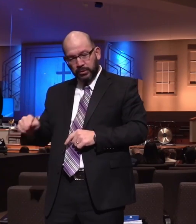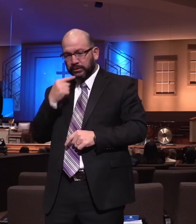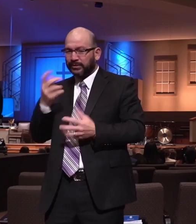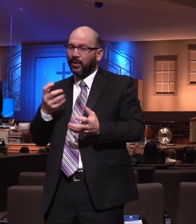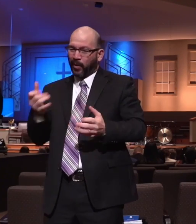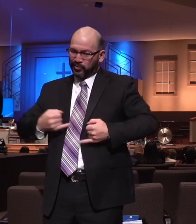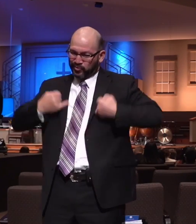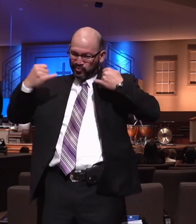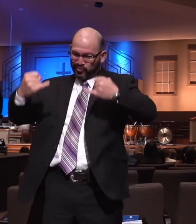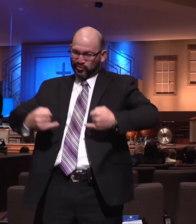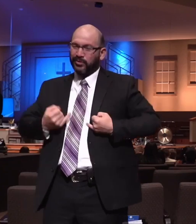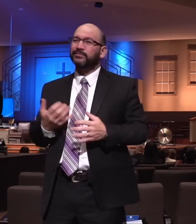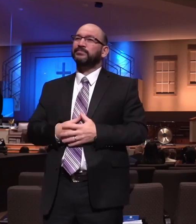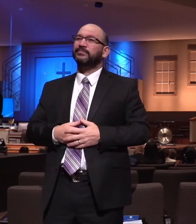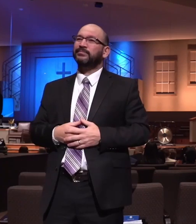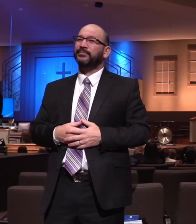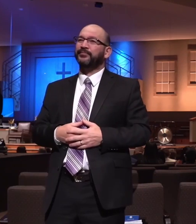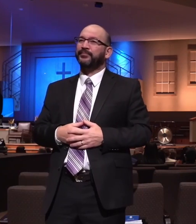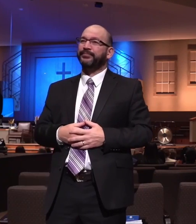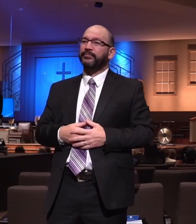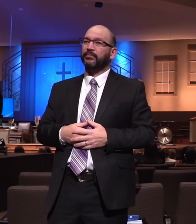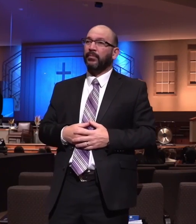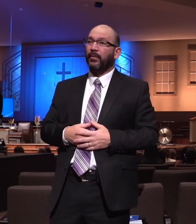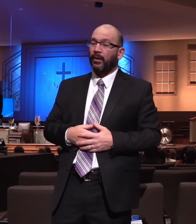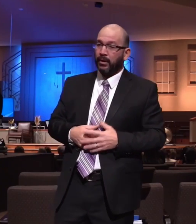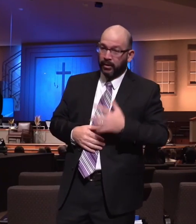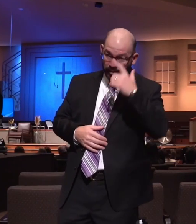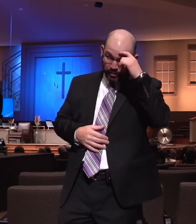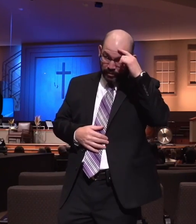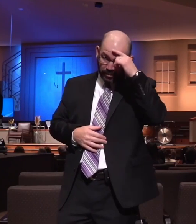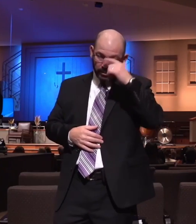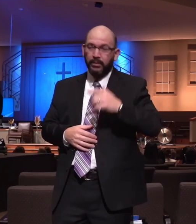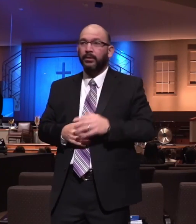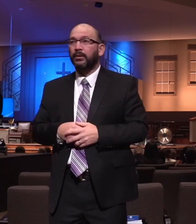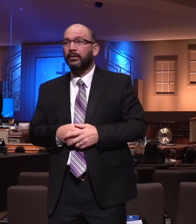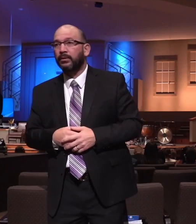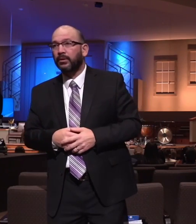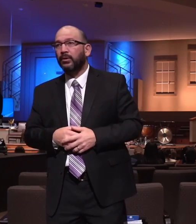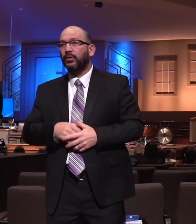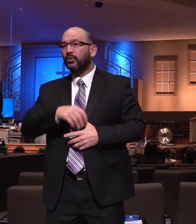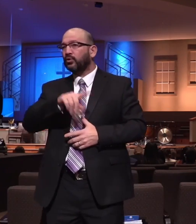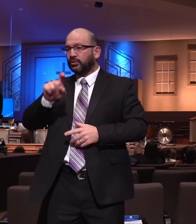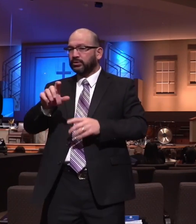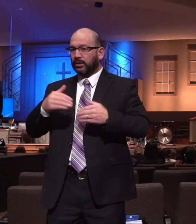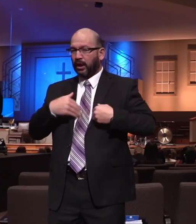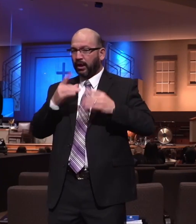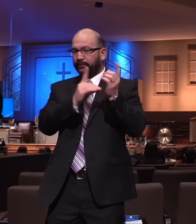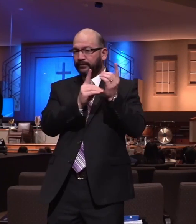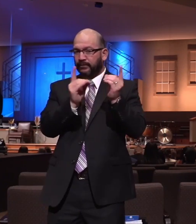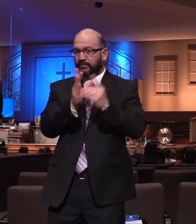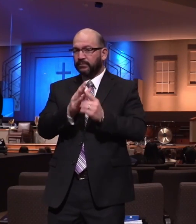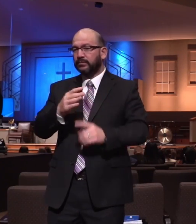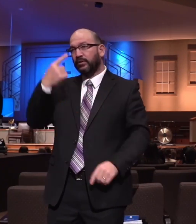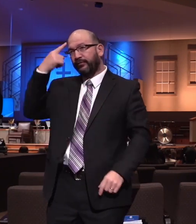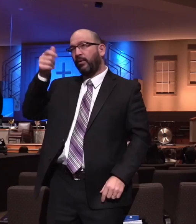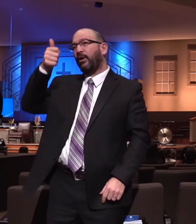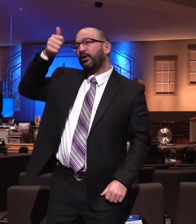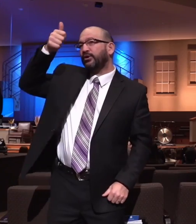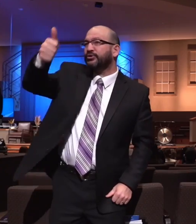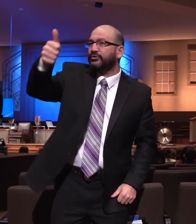You ought never to have your devotions or walk in the truth for the pastor. I don't want you to do it for me. I want you to do it for the Lord, okay?